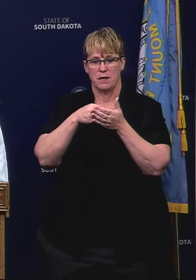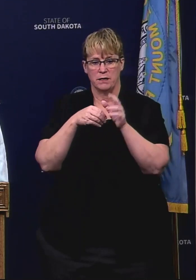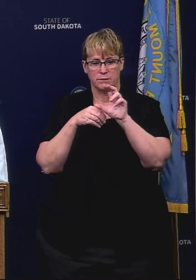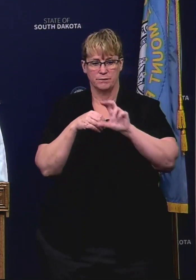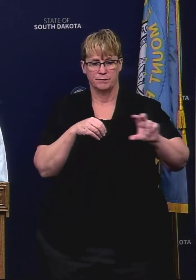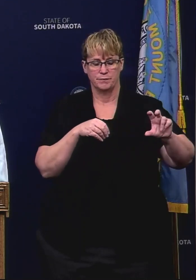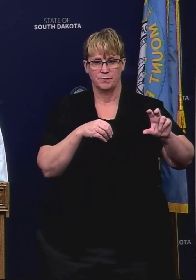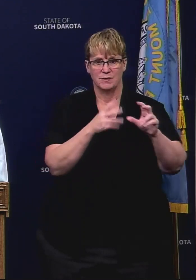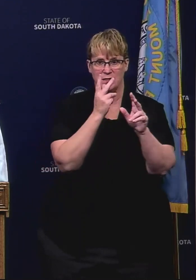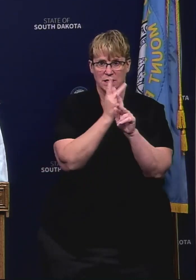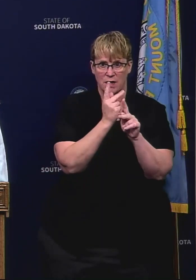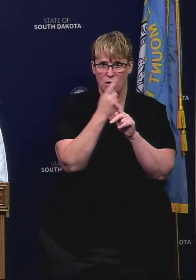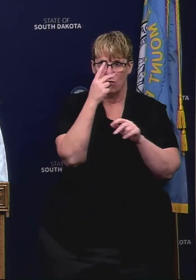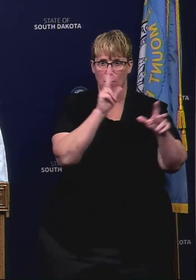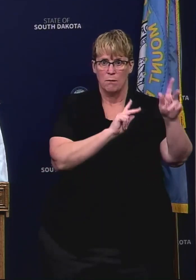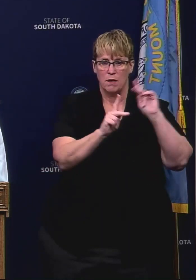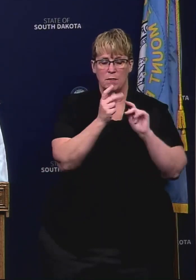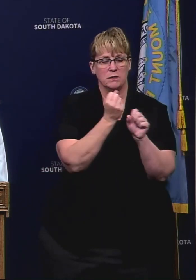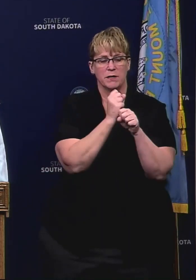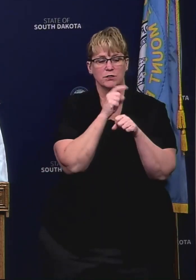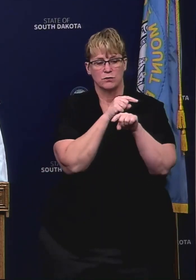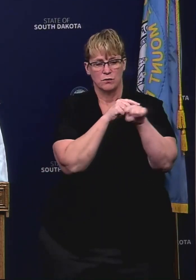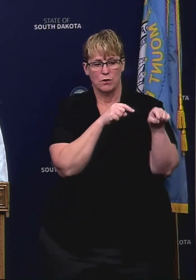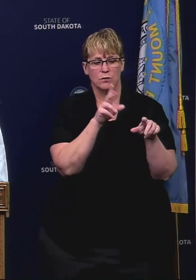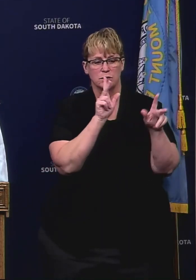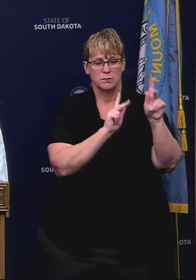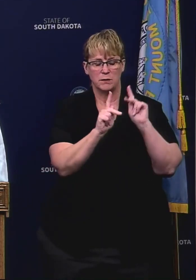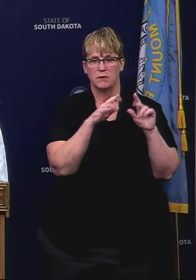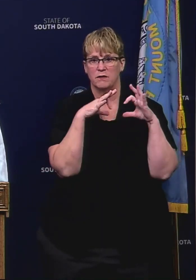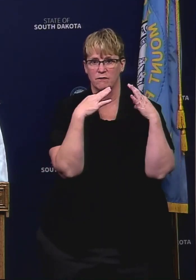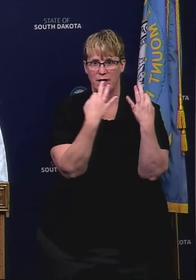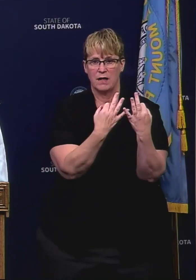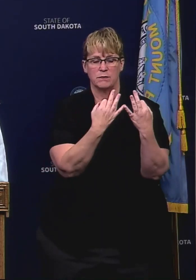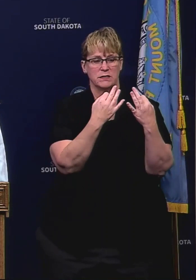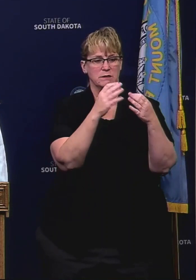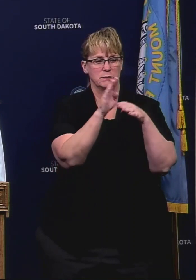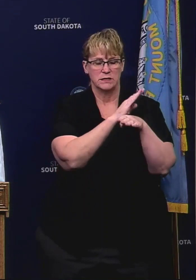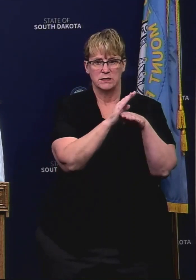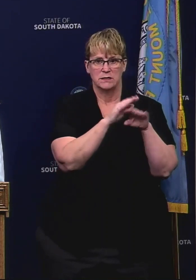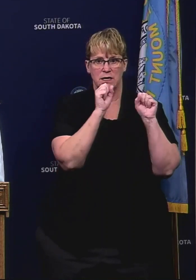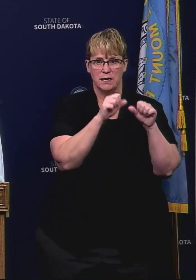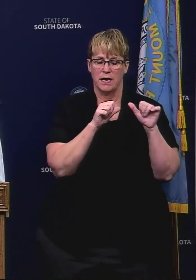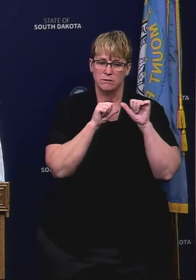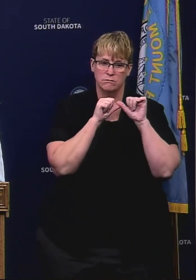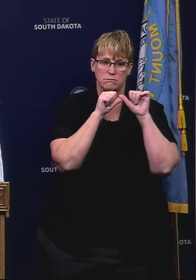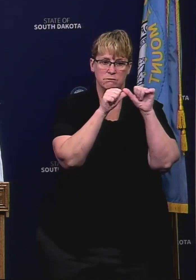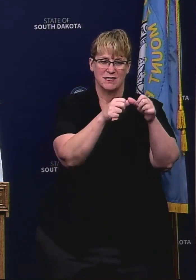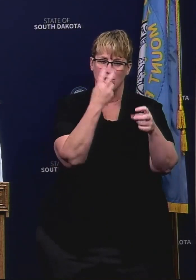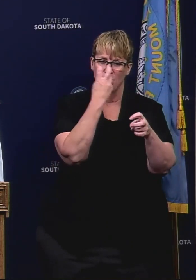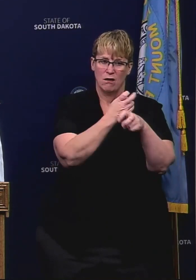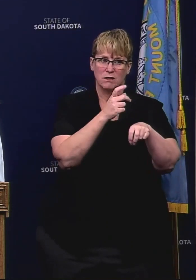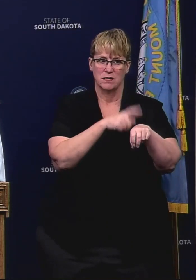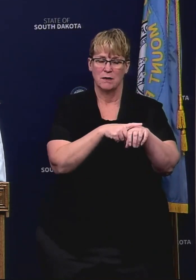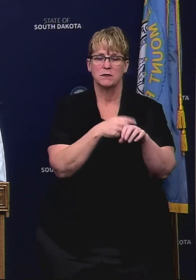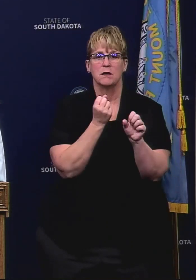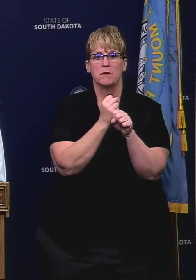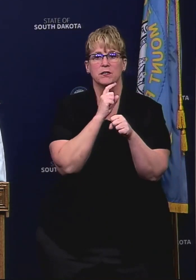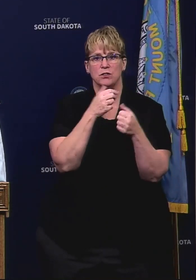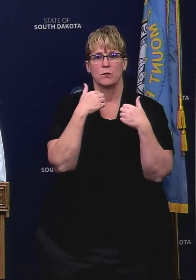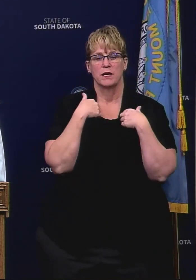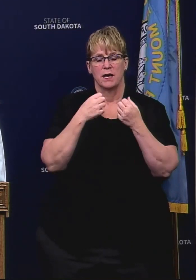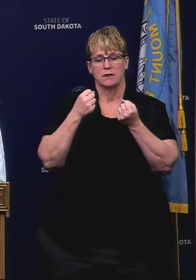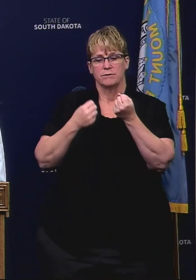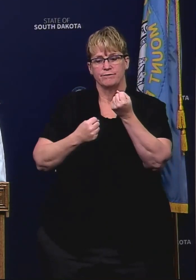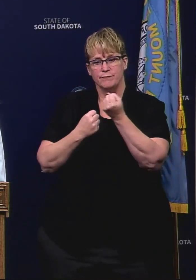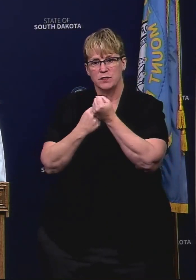response to caring to individuals to making sure that families can get through these difficult times and then still make sure that we're able to fund important